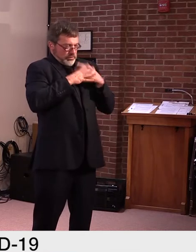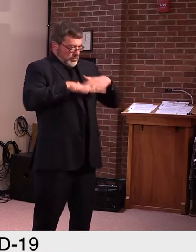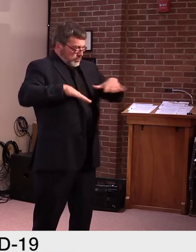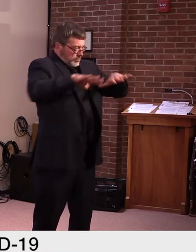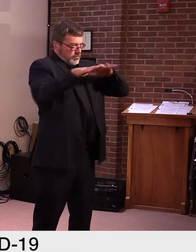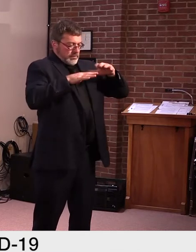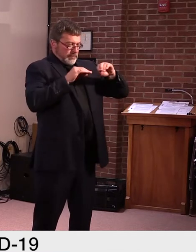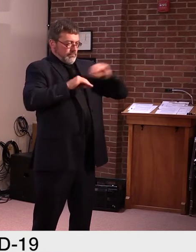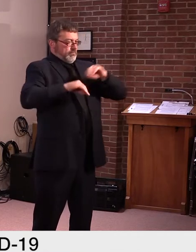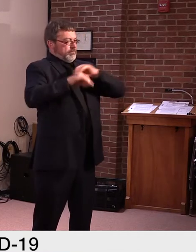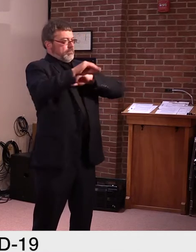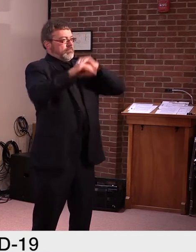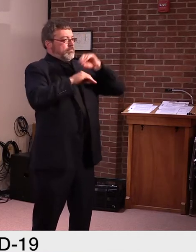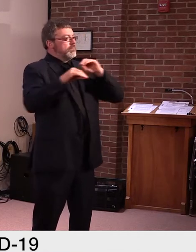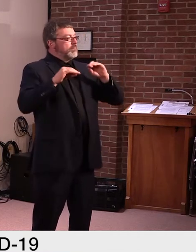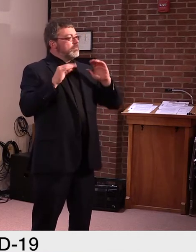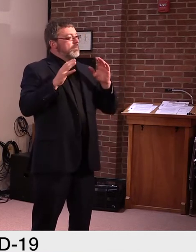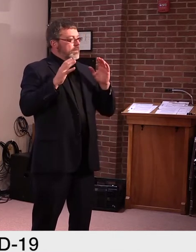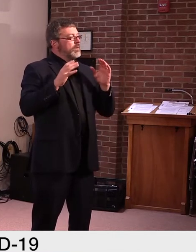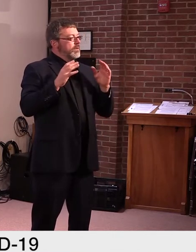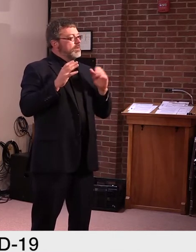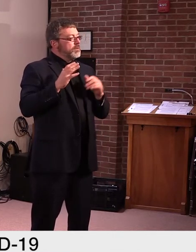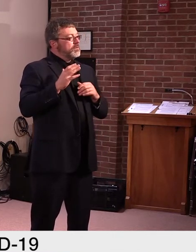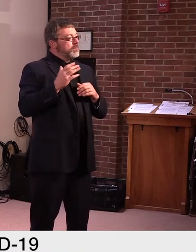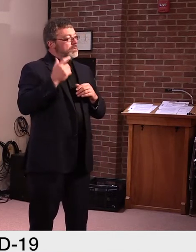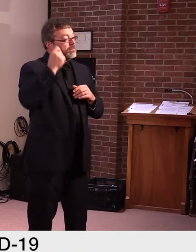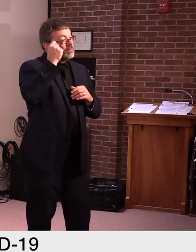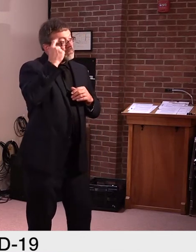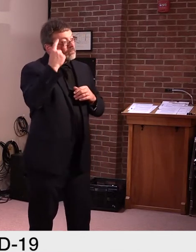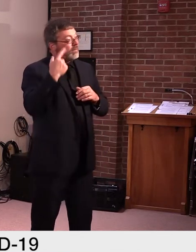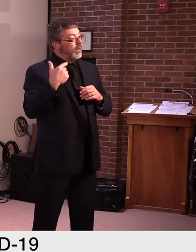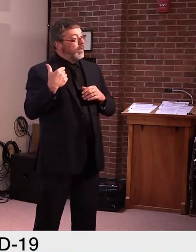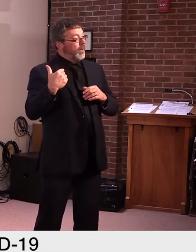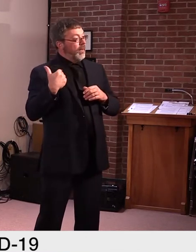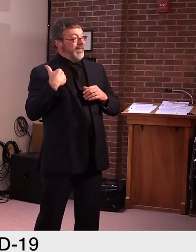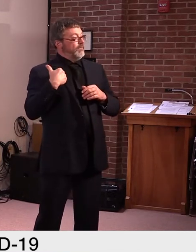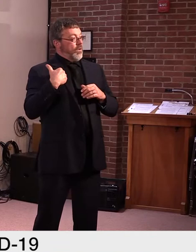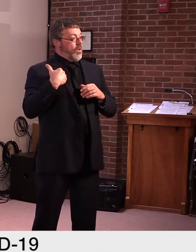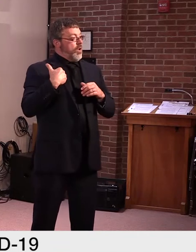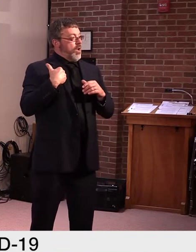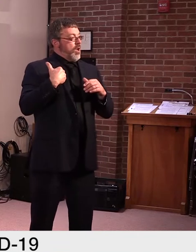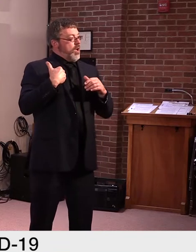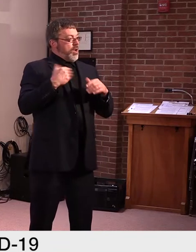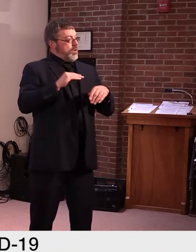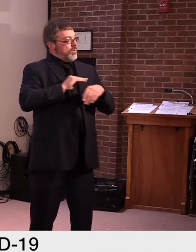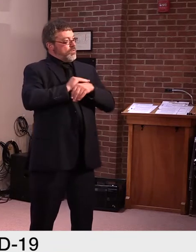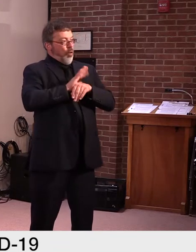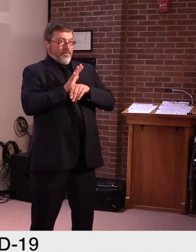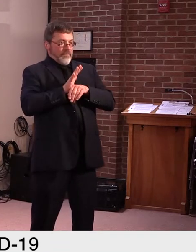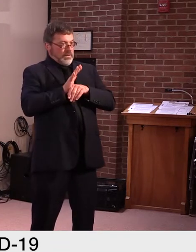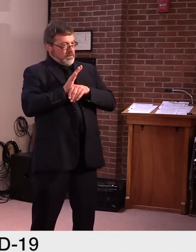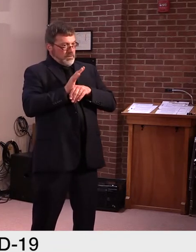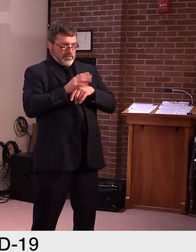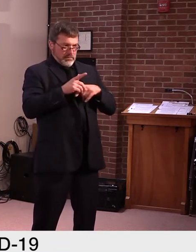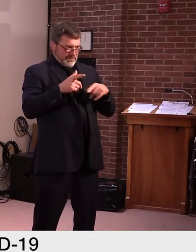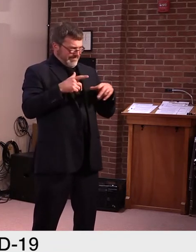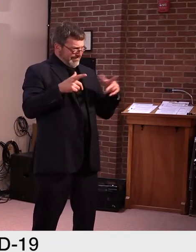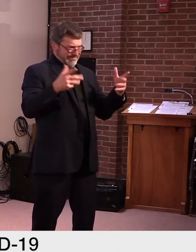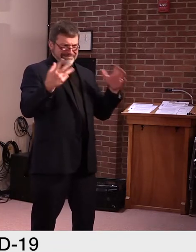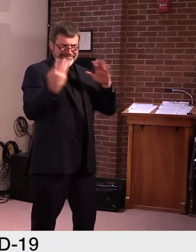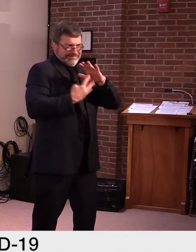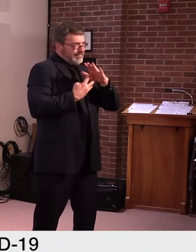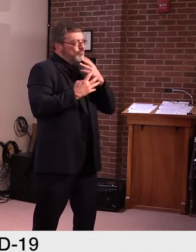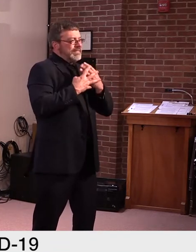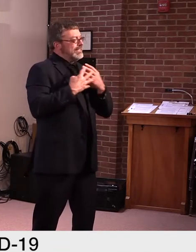what has prohibited us in this, uh, COVID environment and bringing more people back is that we needed quarantine space, but